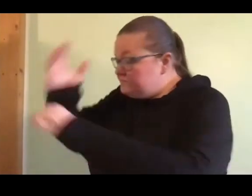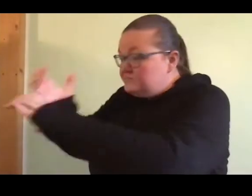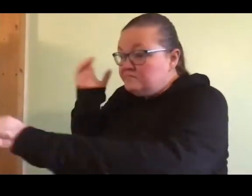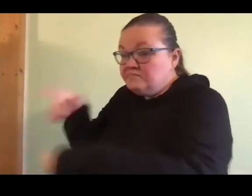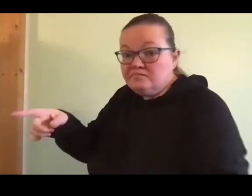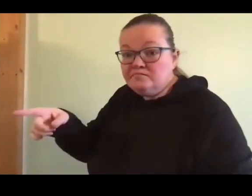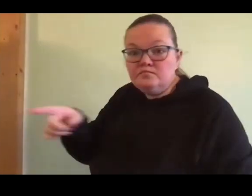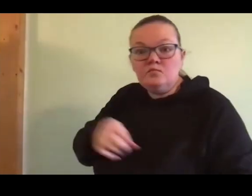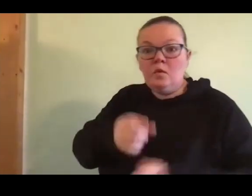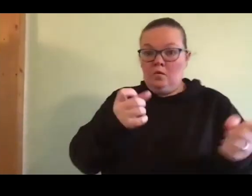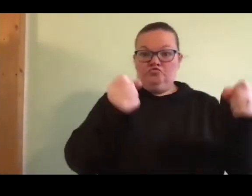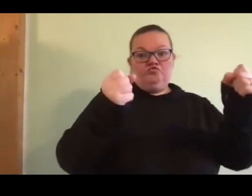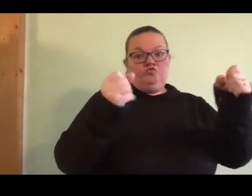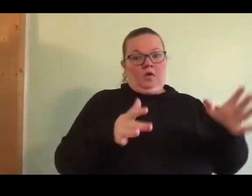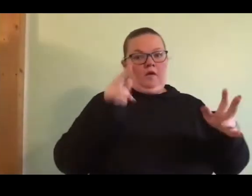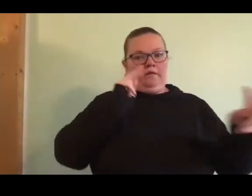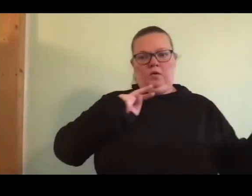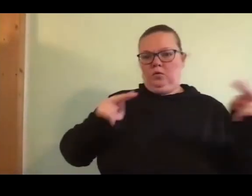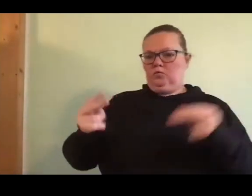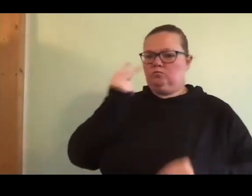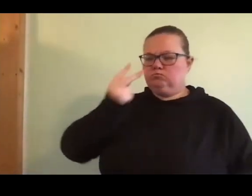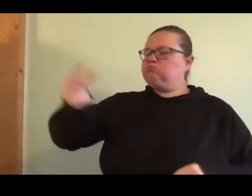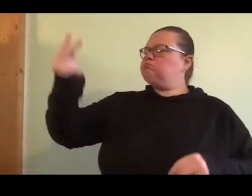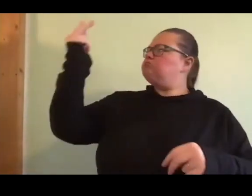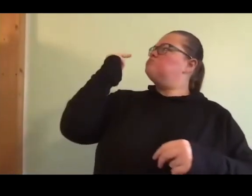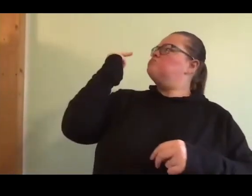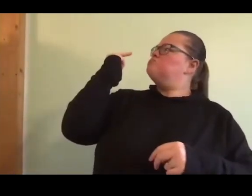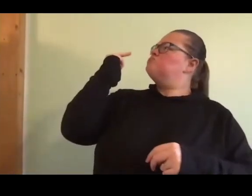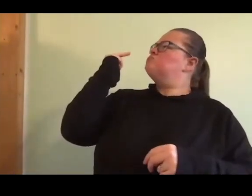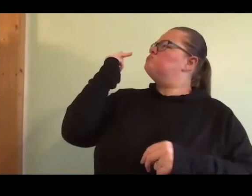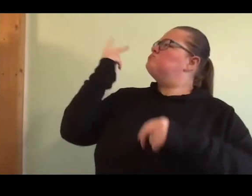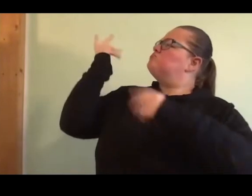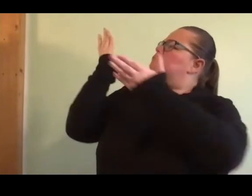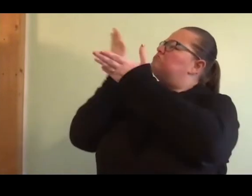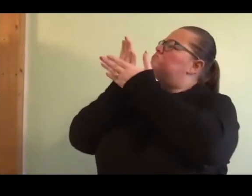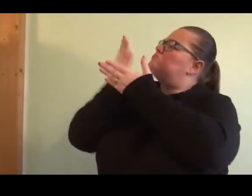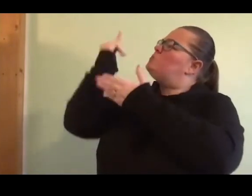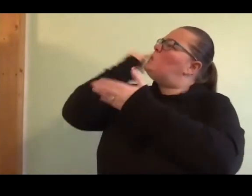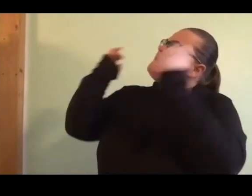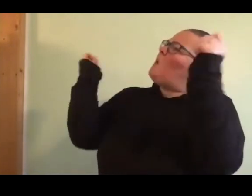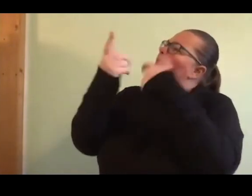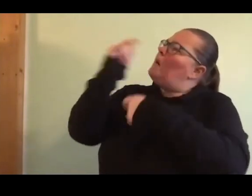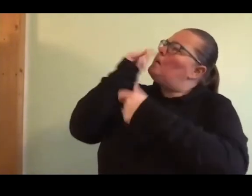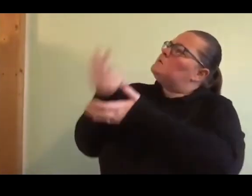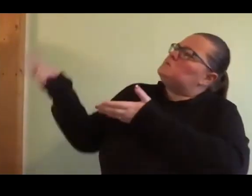blared at me in the rearview mirror and said, What If Everybody Did That?